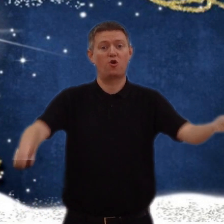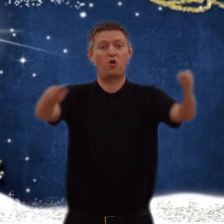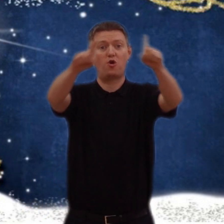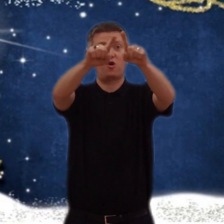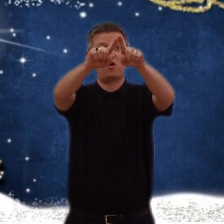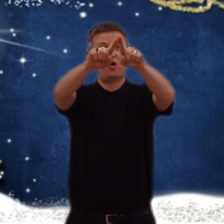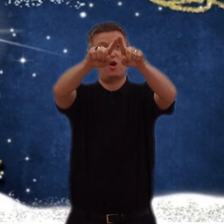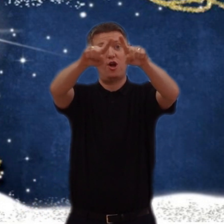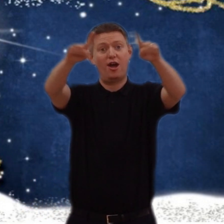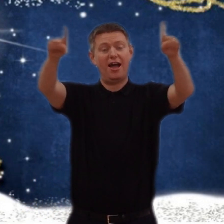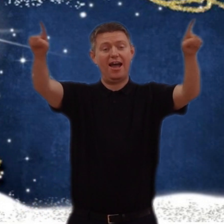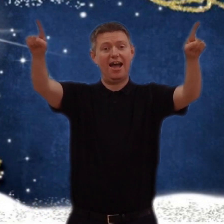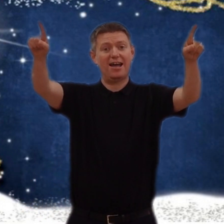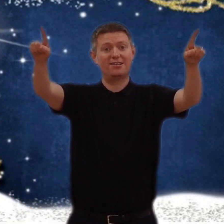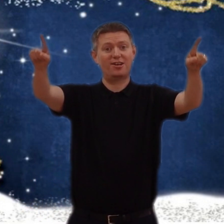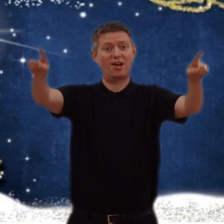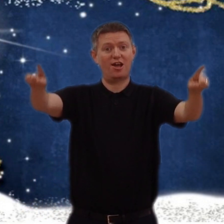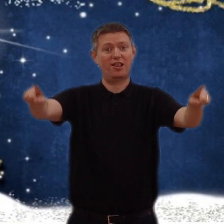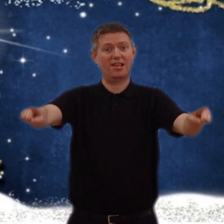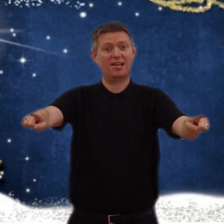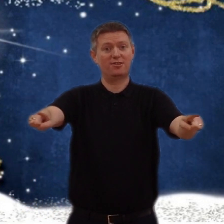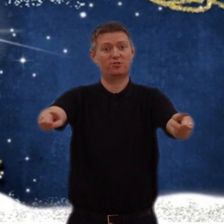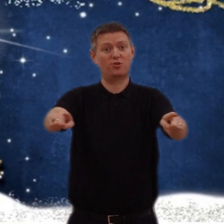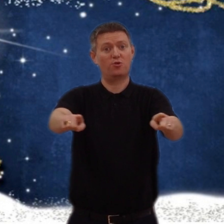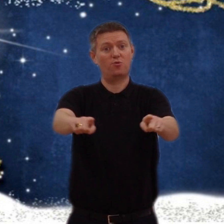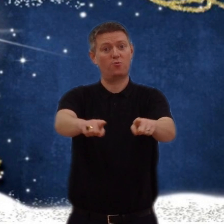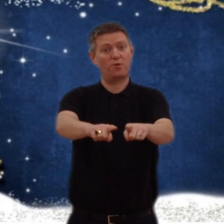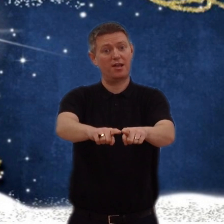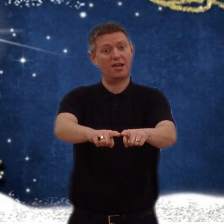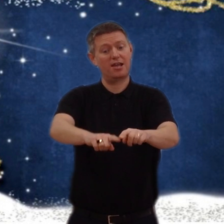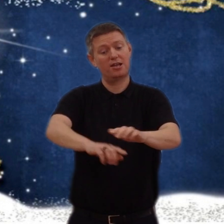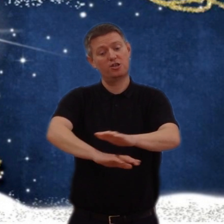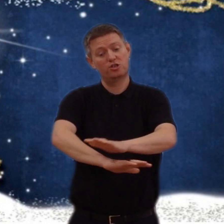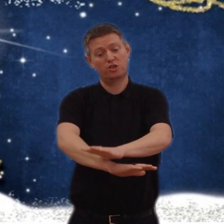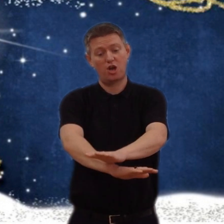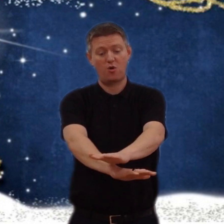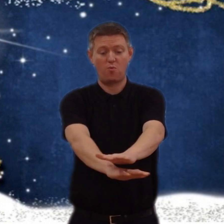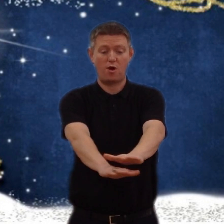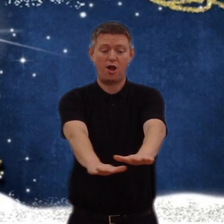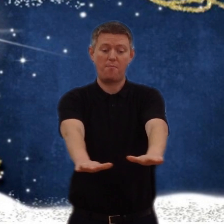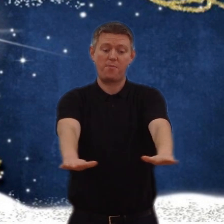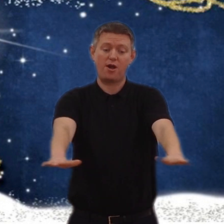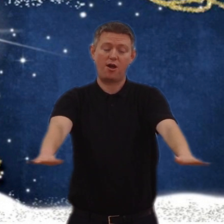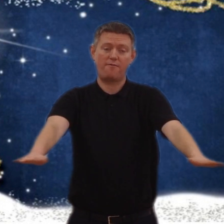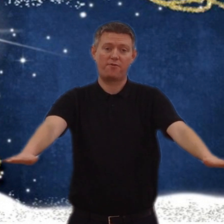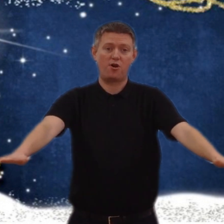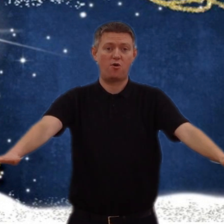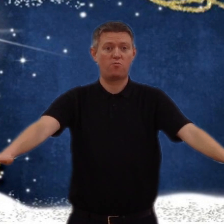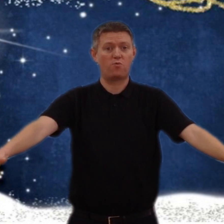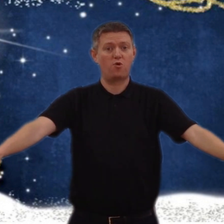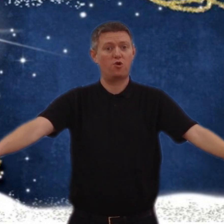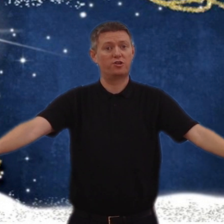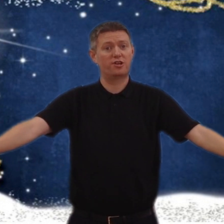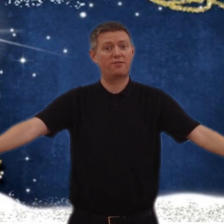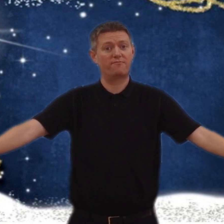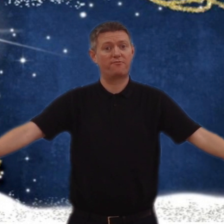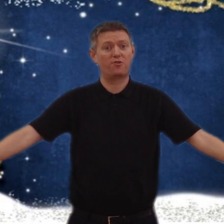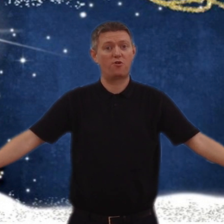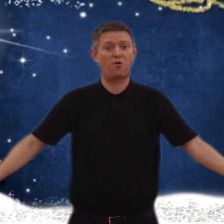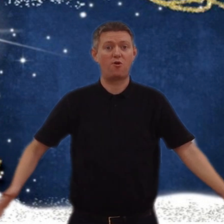And a little window above the wooden floor